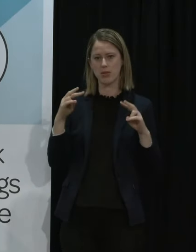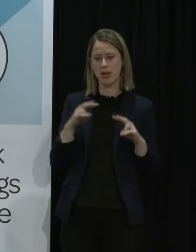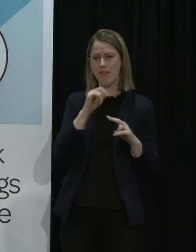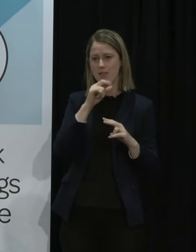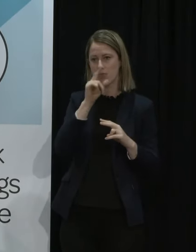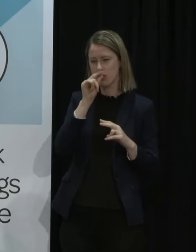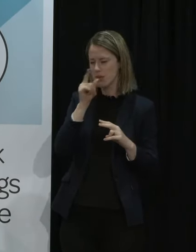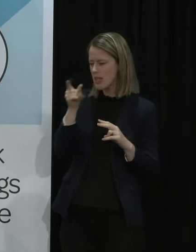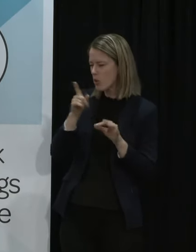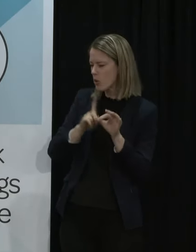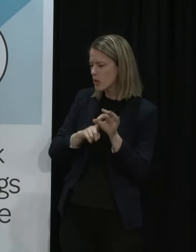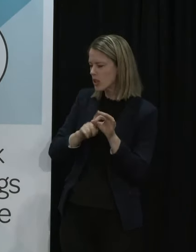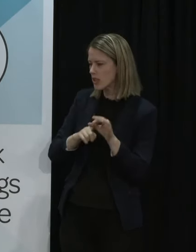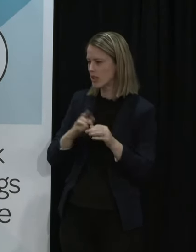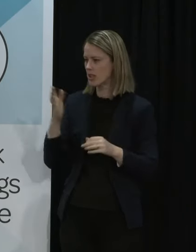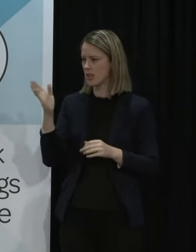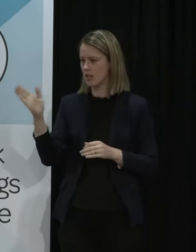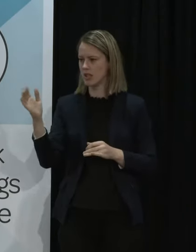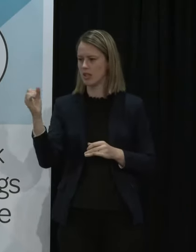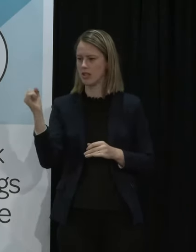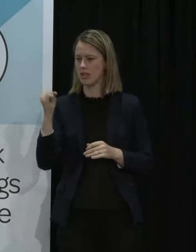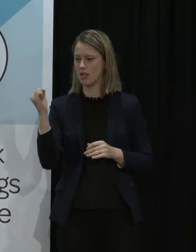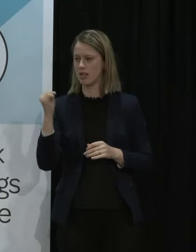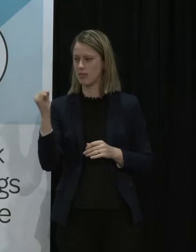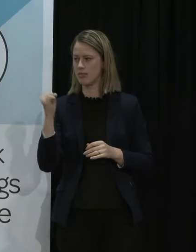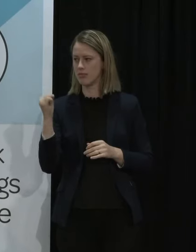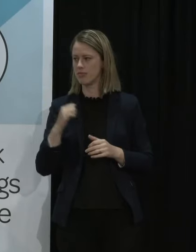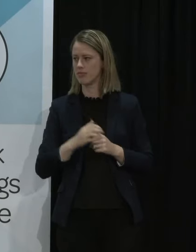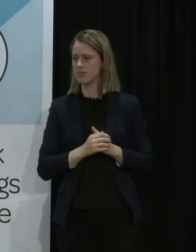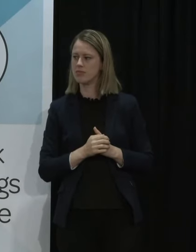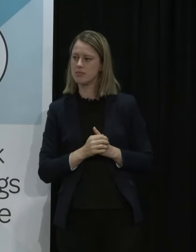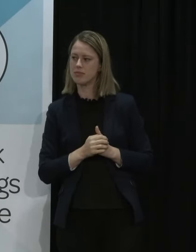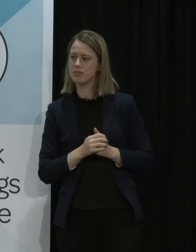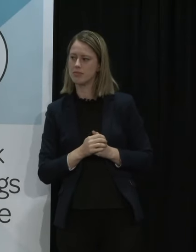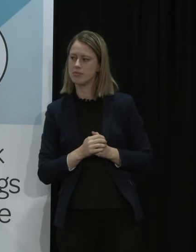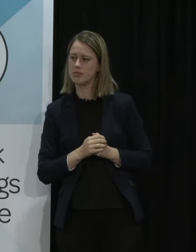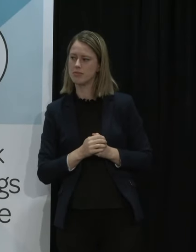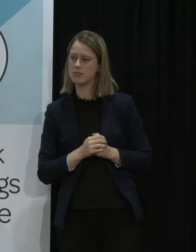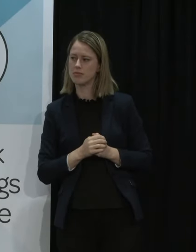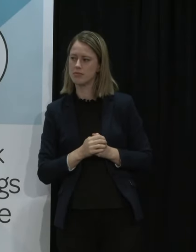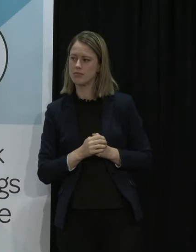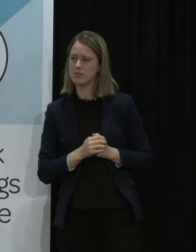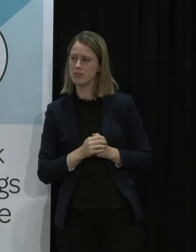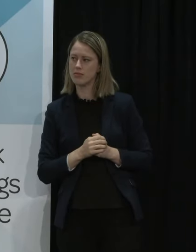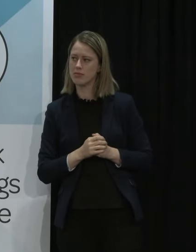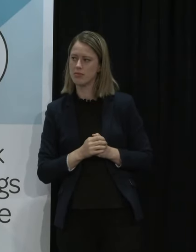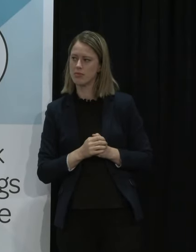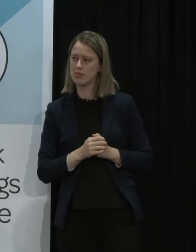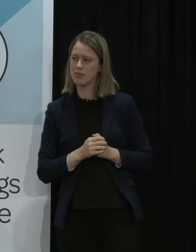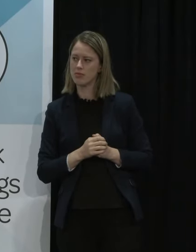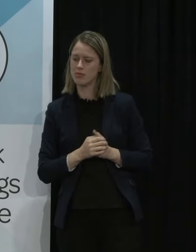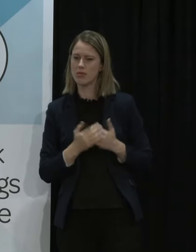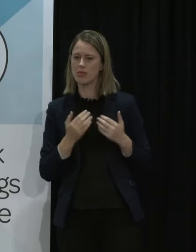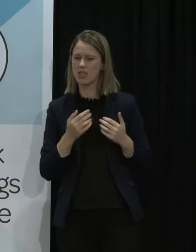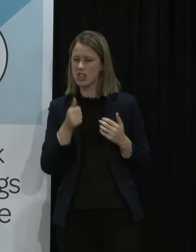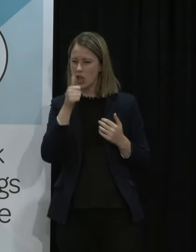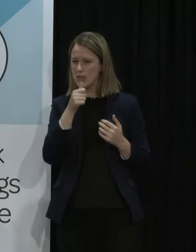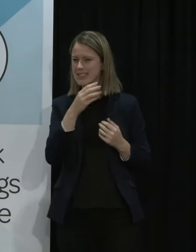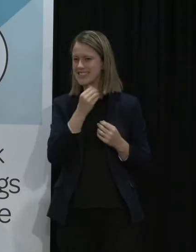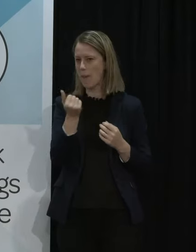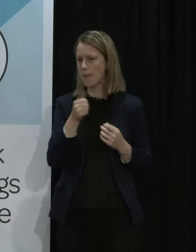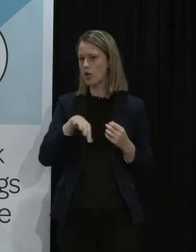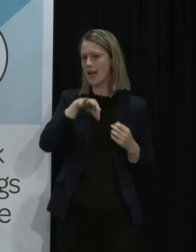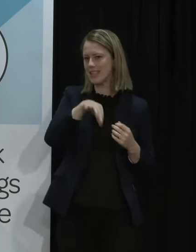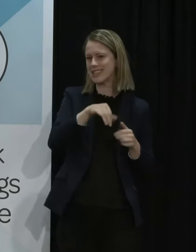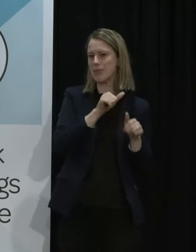Is that the question? and I mean is it I mean is there not a benefit to having anonymity for